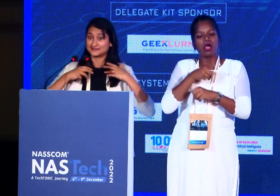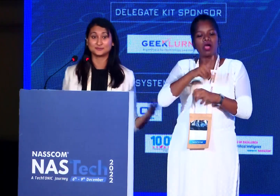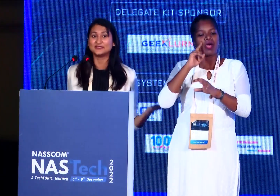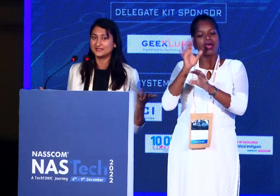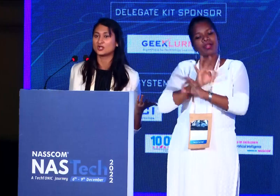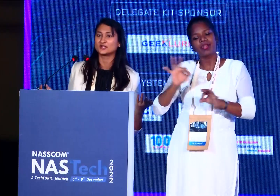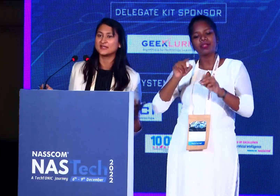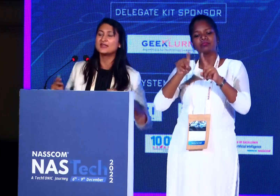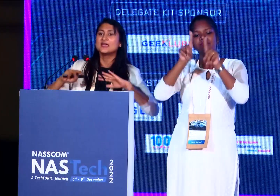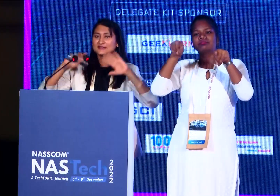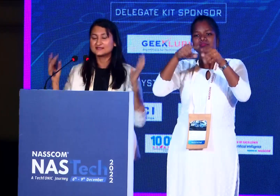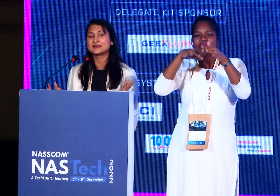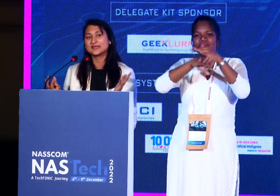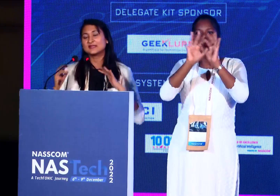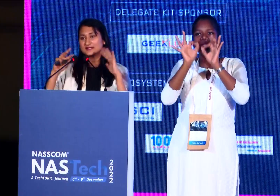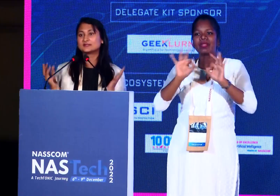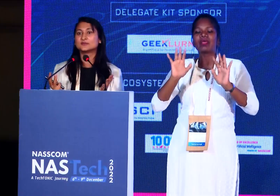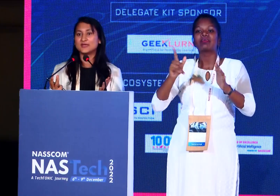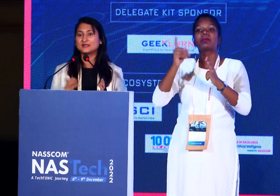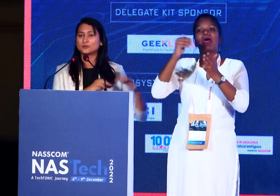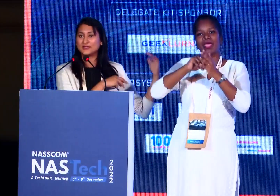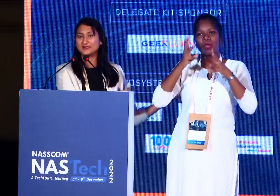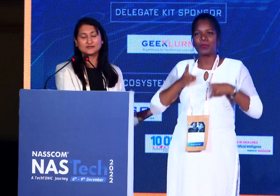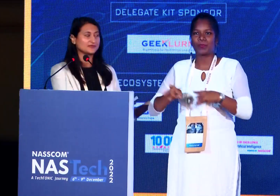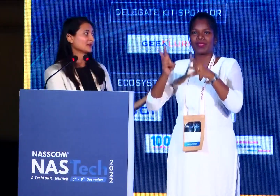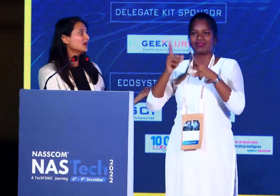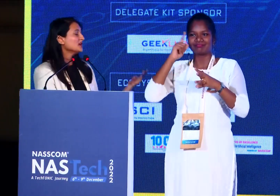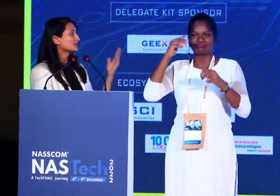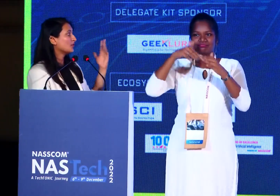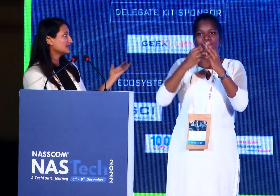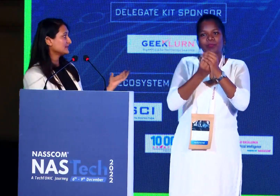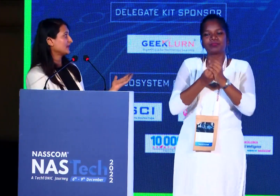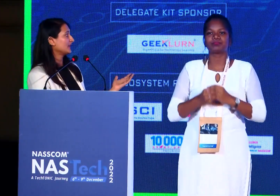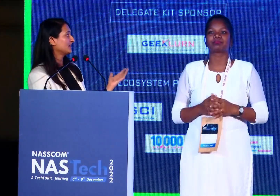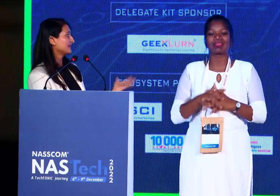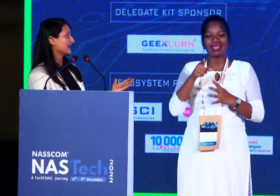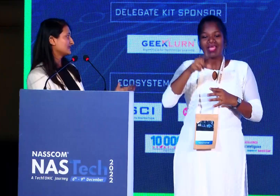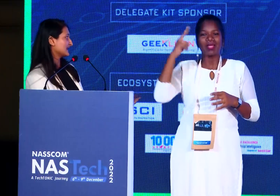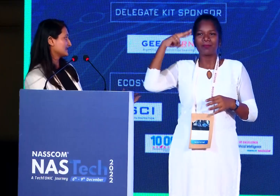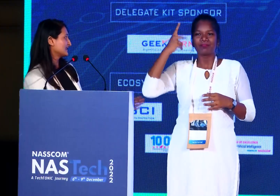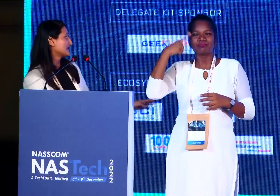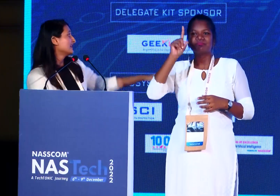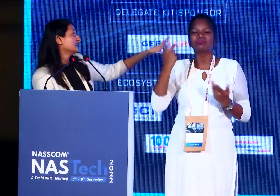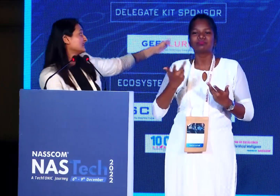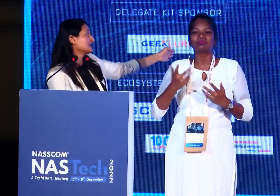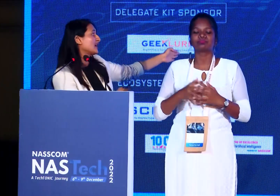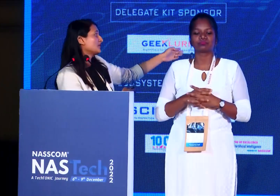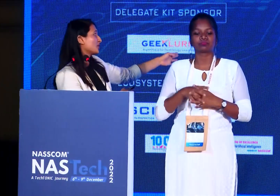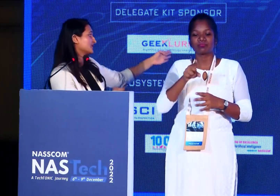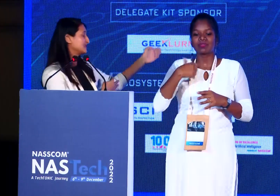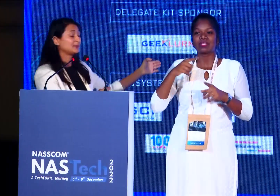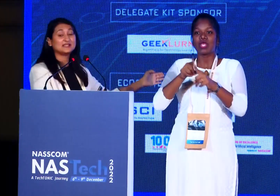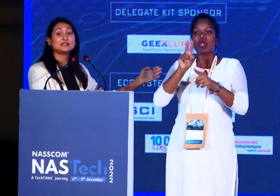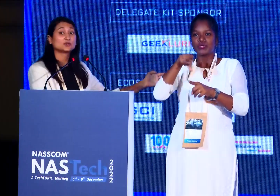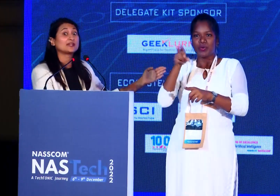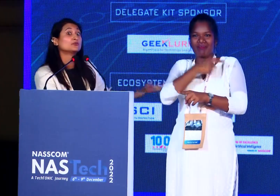It's completely not there. And that's again another way that we interfere. So what this particular device does is, this is how